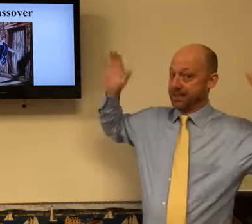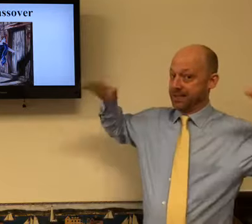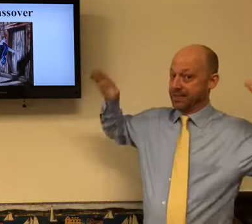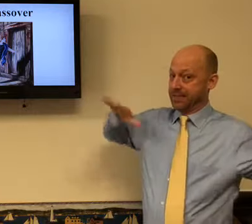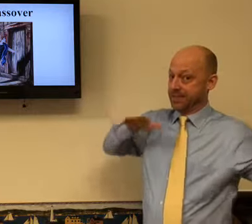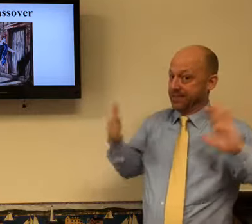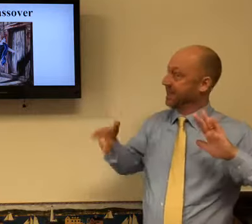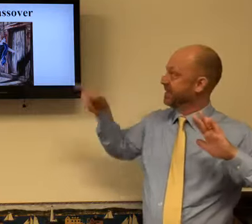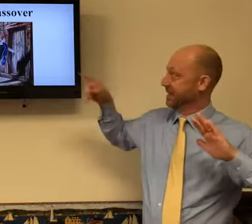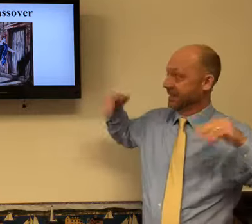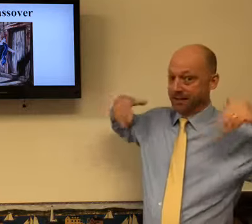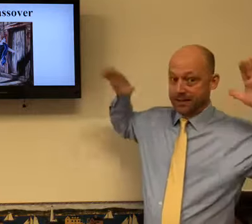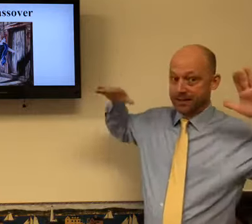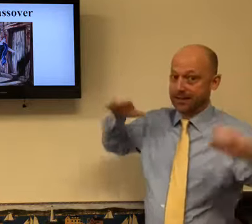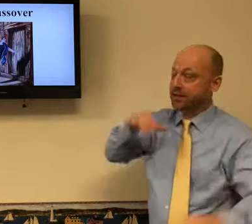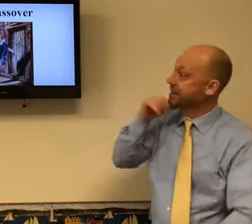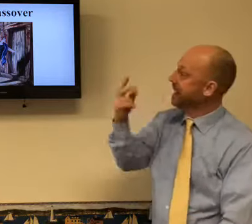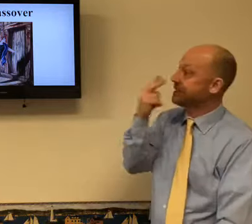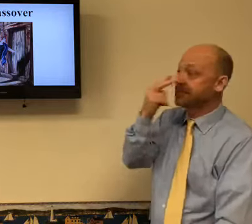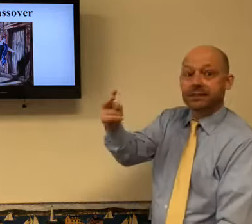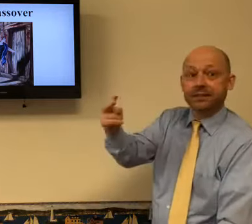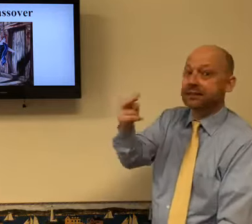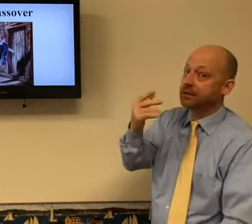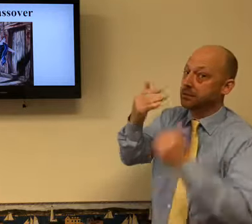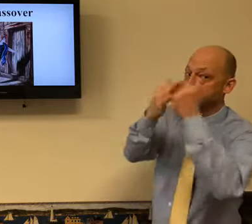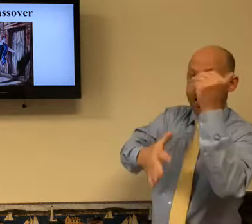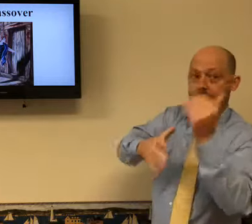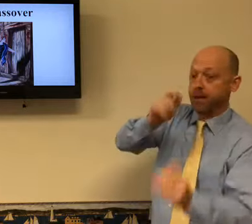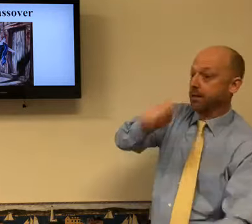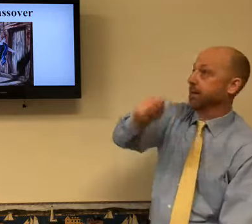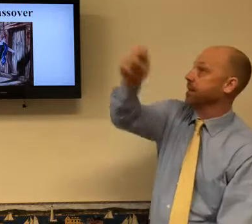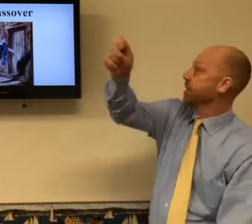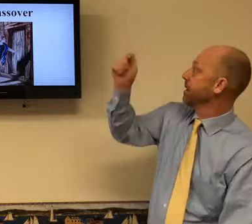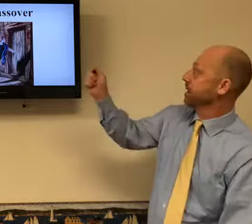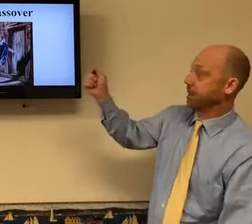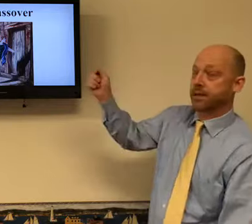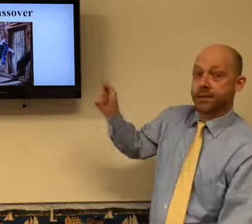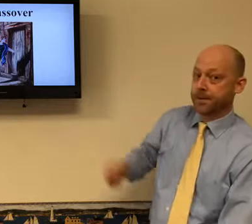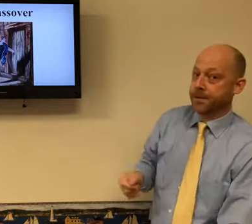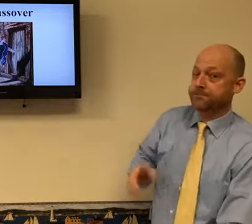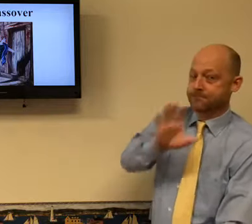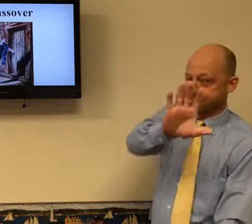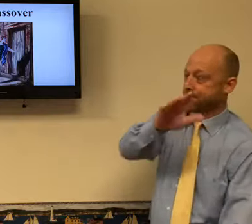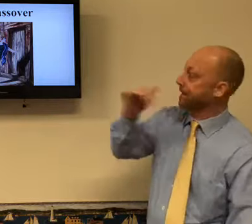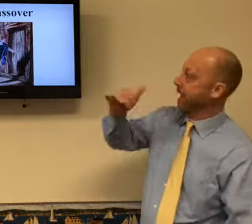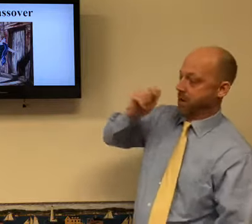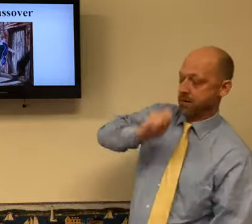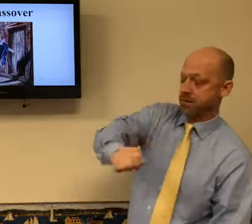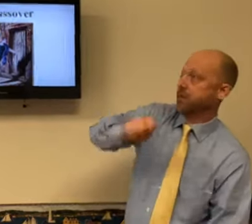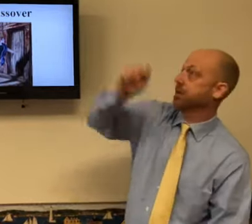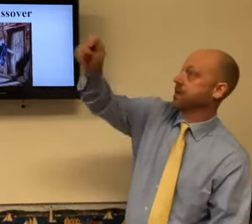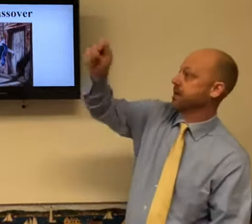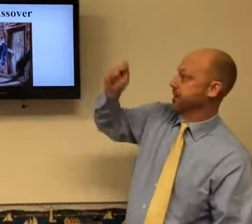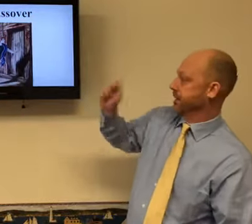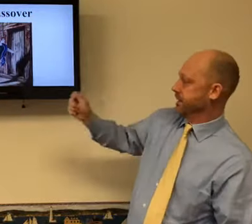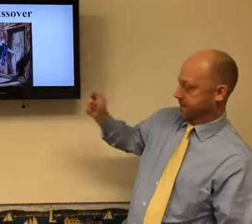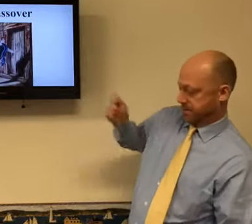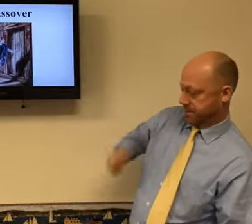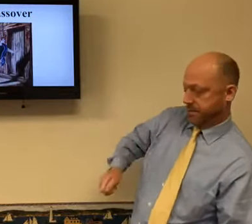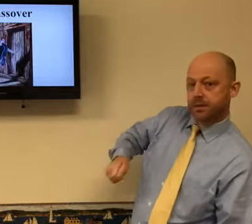back to the Passover, you see the death angel. When the death angel came that night, if the death angel did not see the blood,